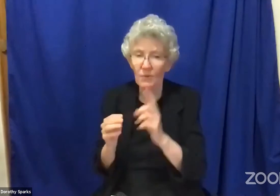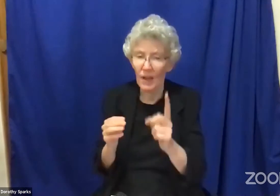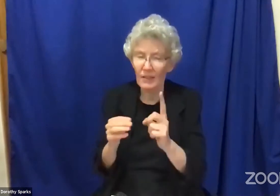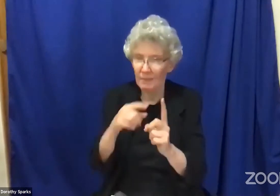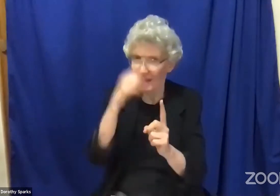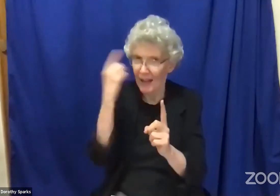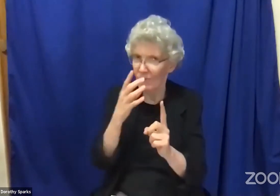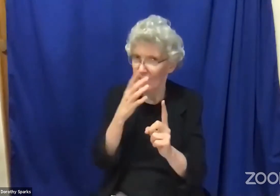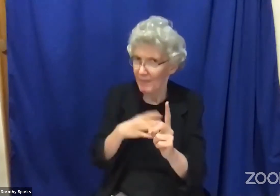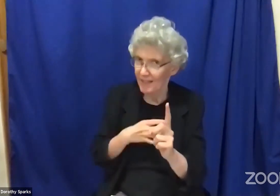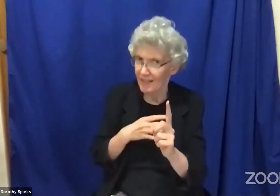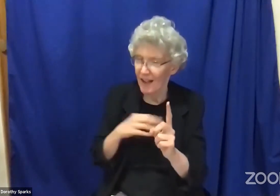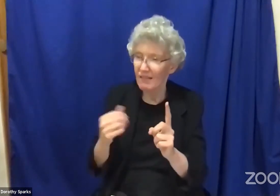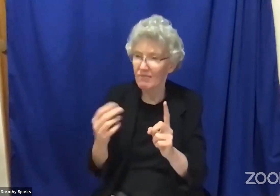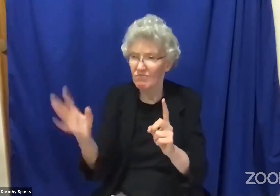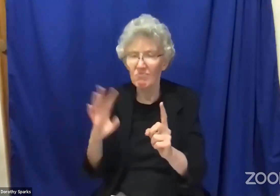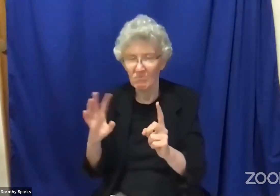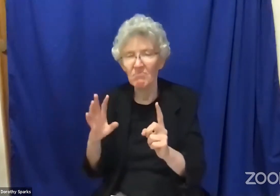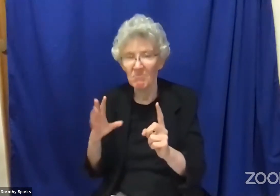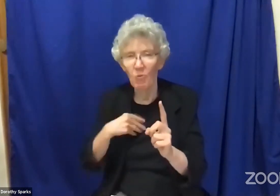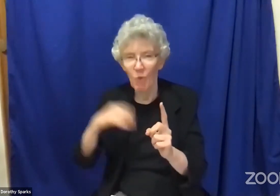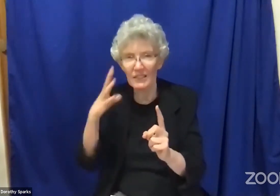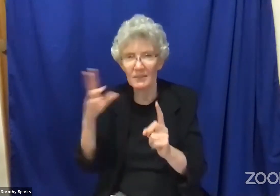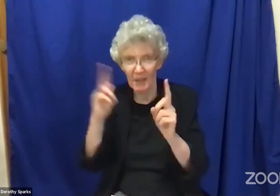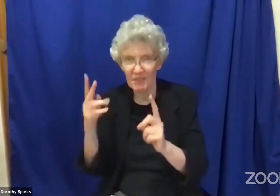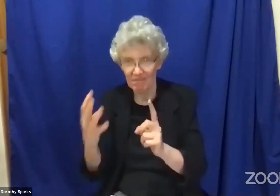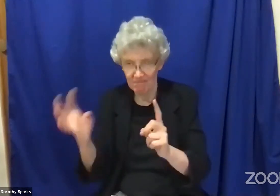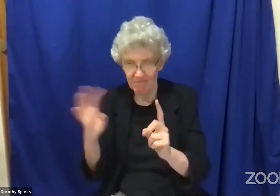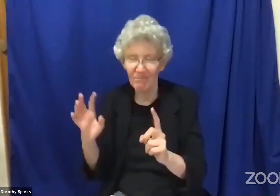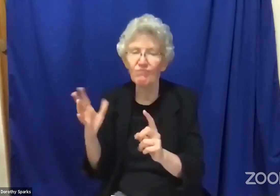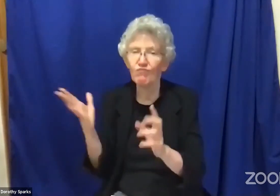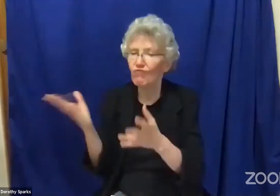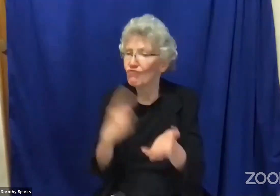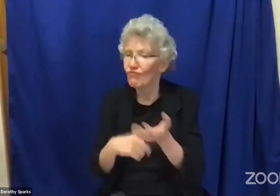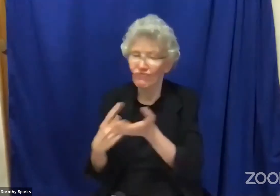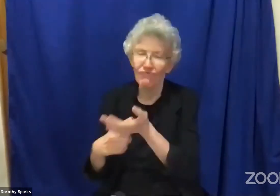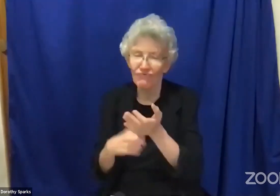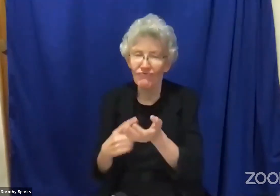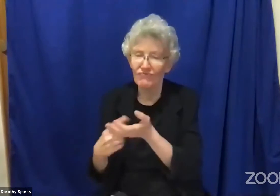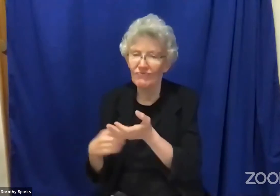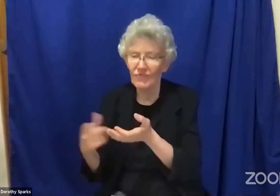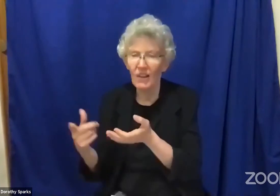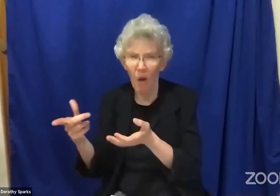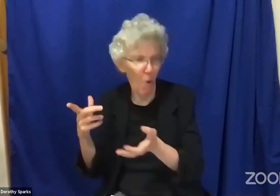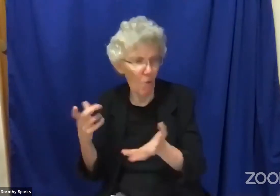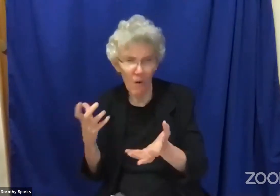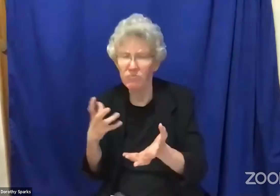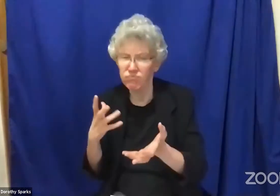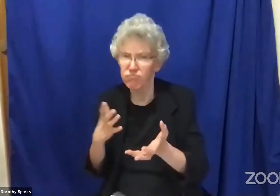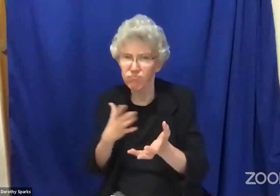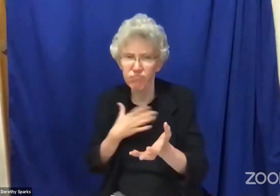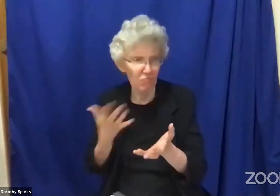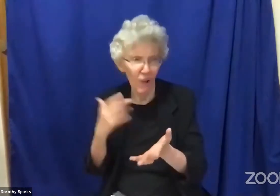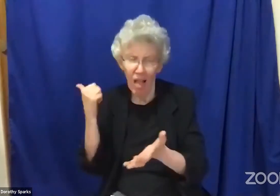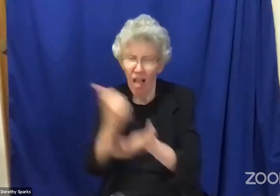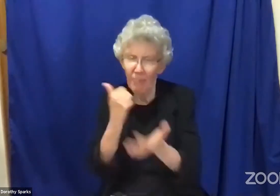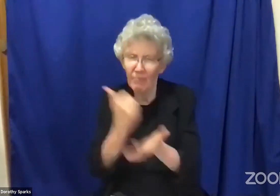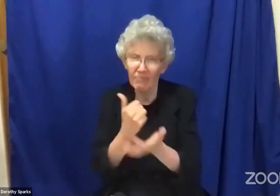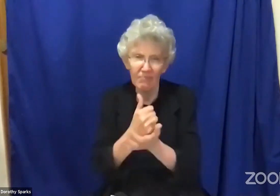there was a meeting where at a table there was one black woman and four other white